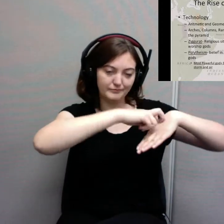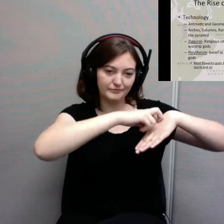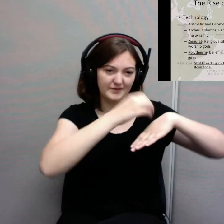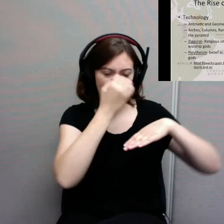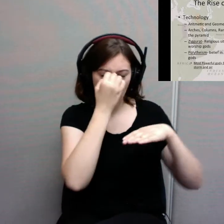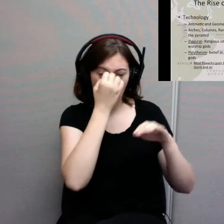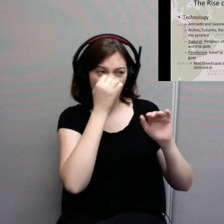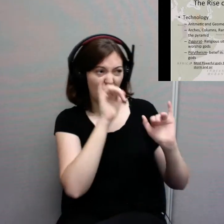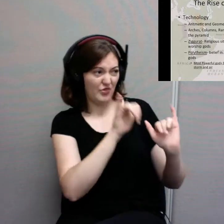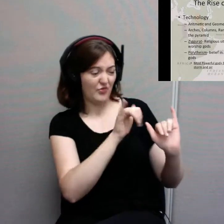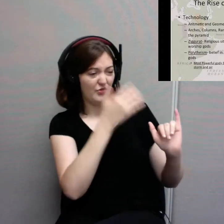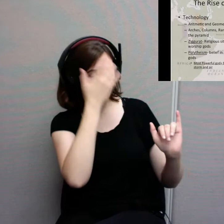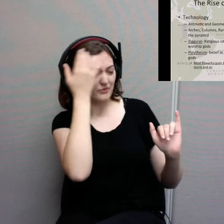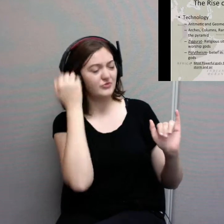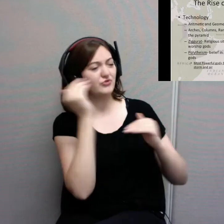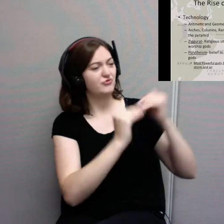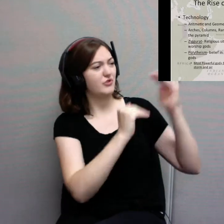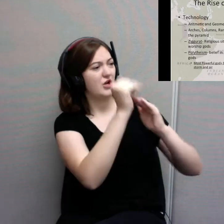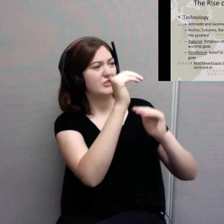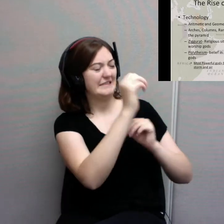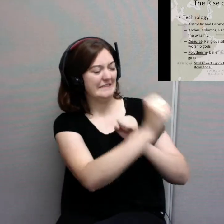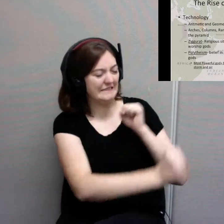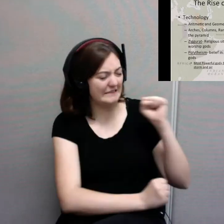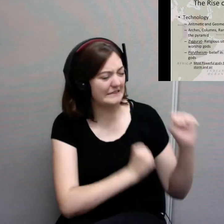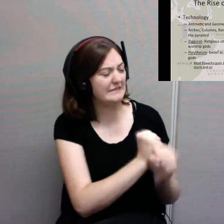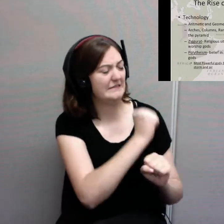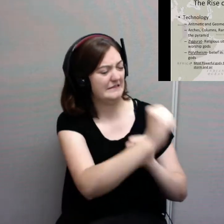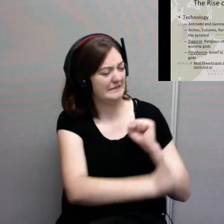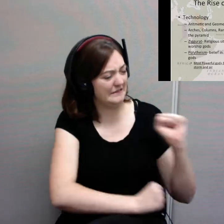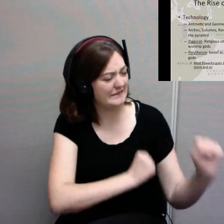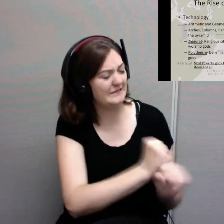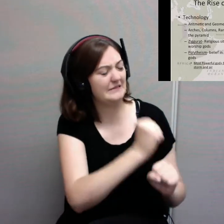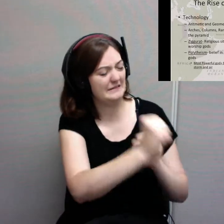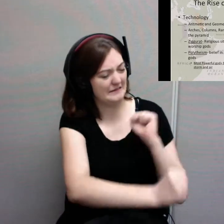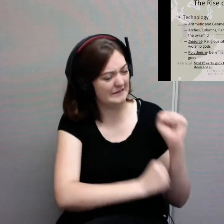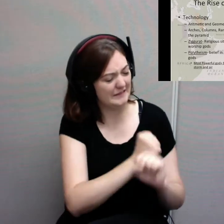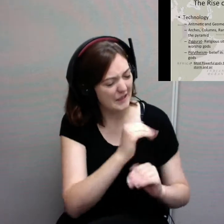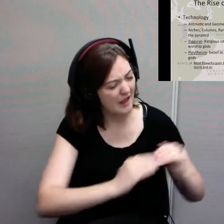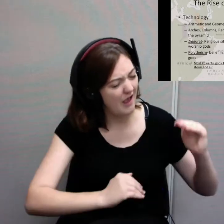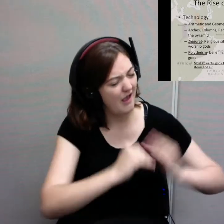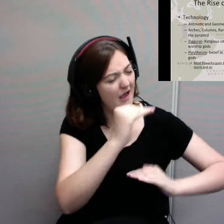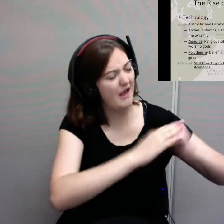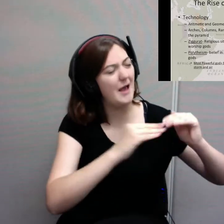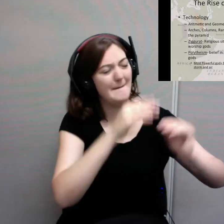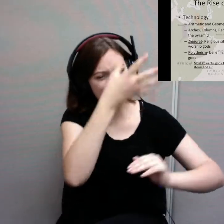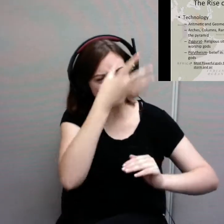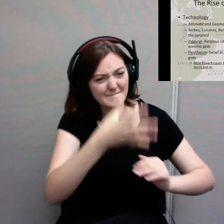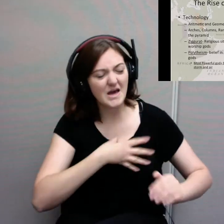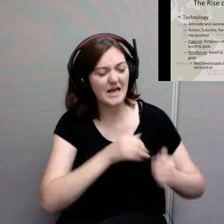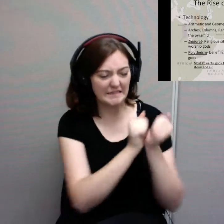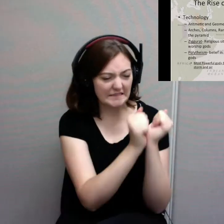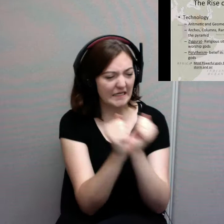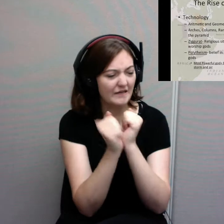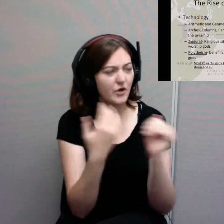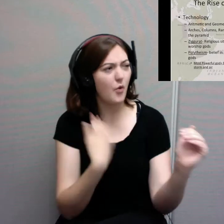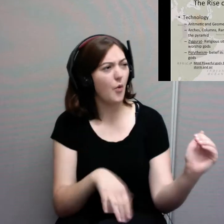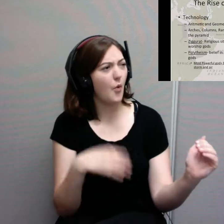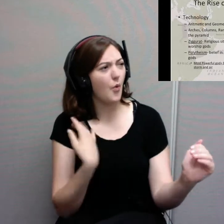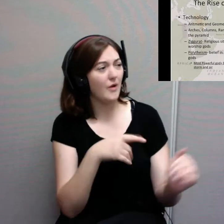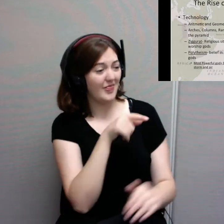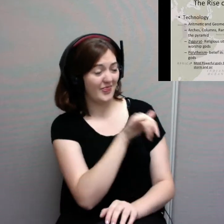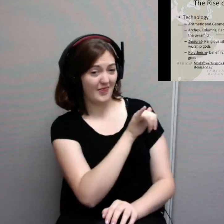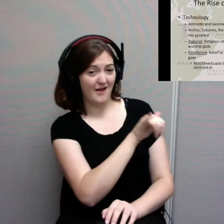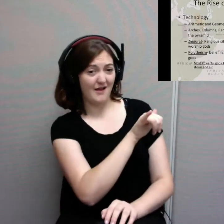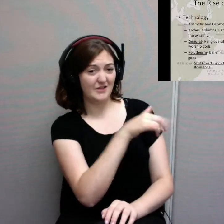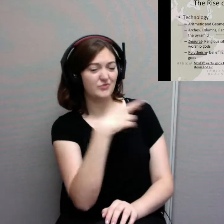countless men and slaves to build these, were a religious symbol where gods would be worshipped. Now, what does